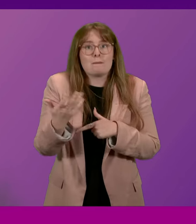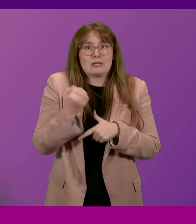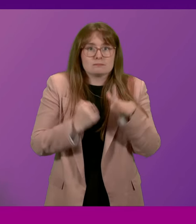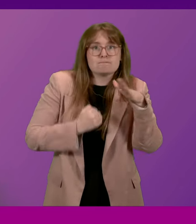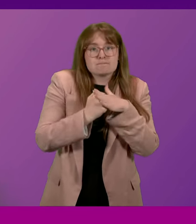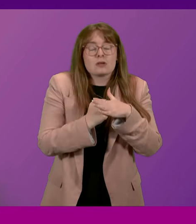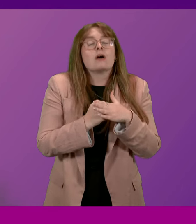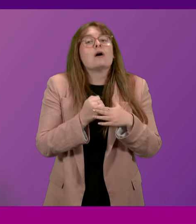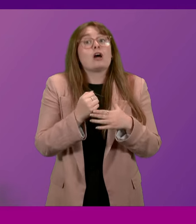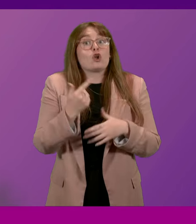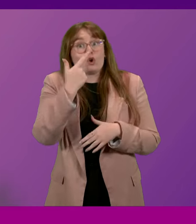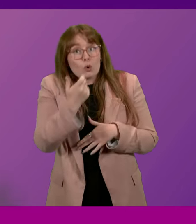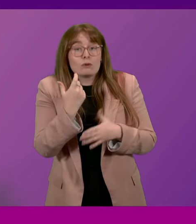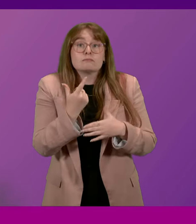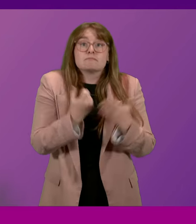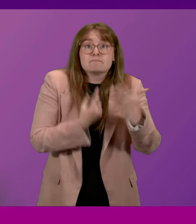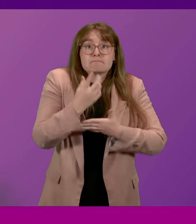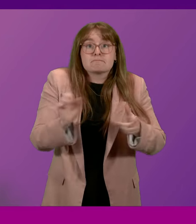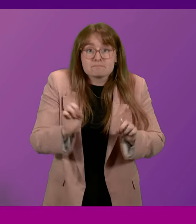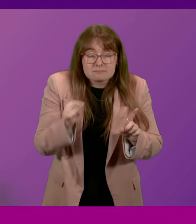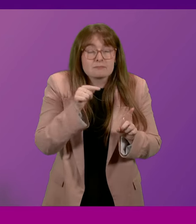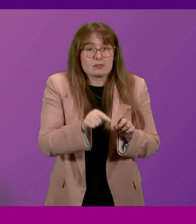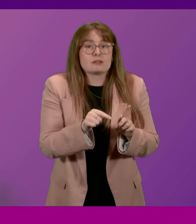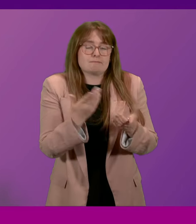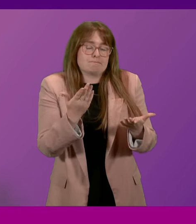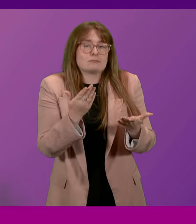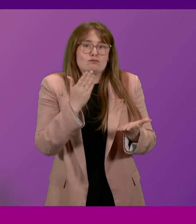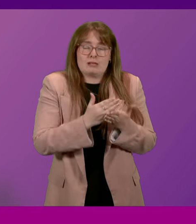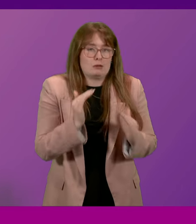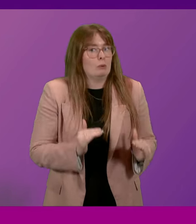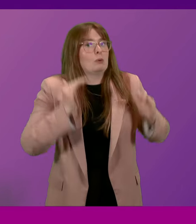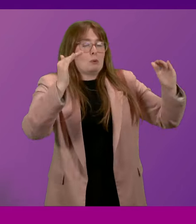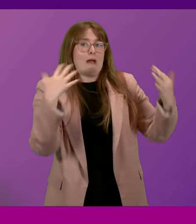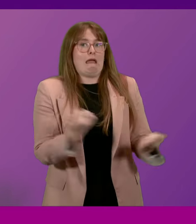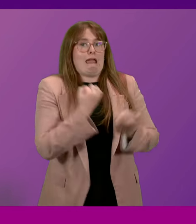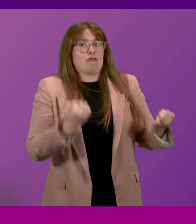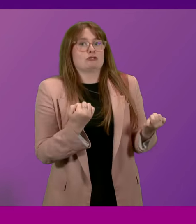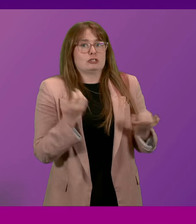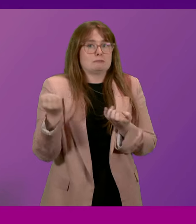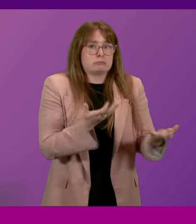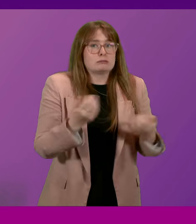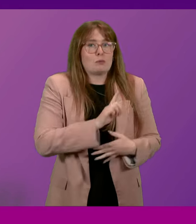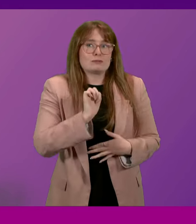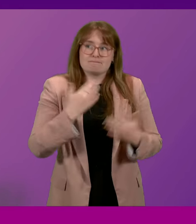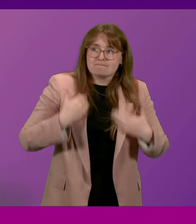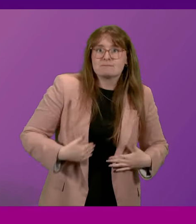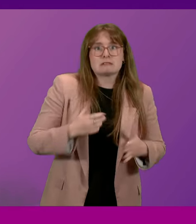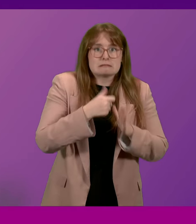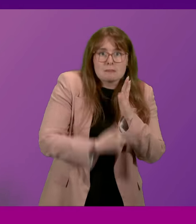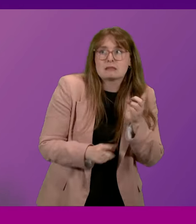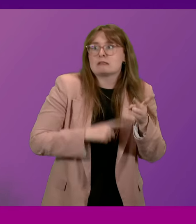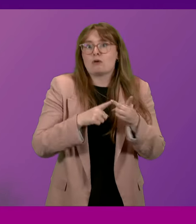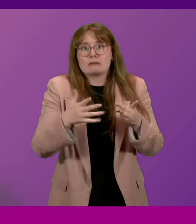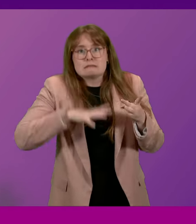and could be in the situation that Mr. Pwittle raises of having very high energy use because of their physical condition or their